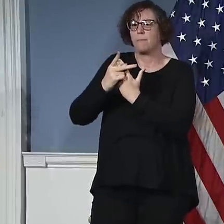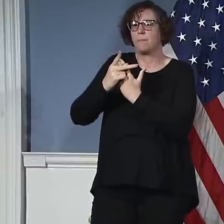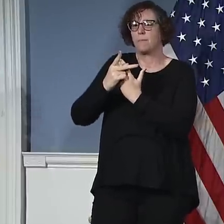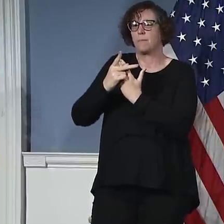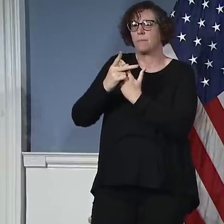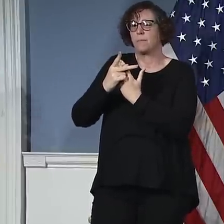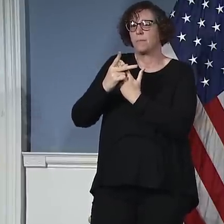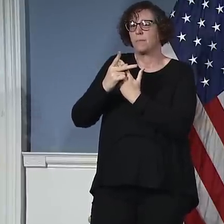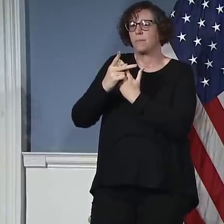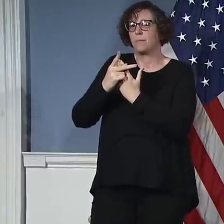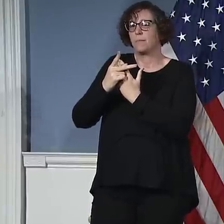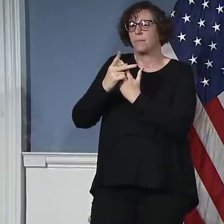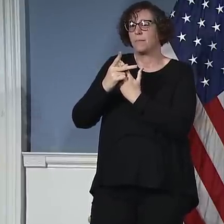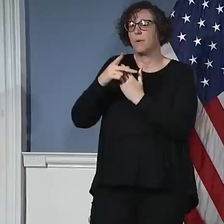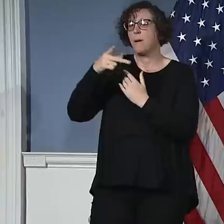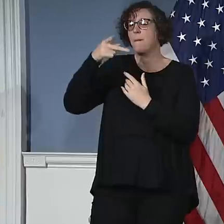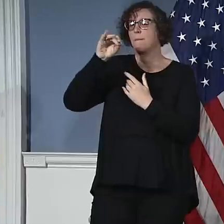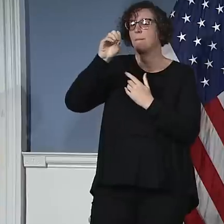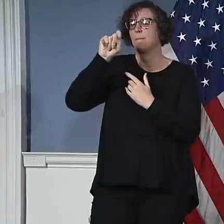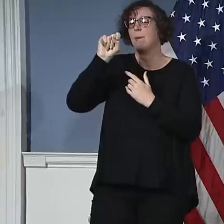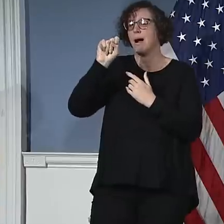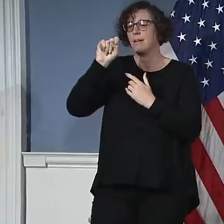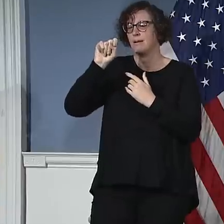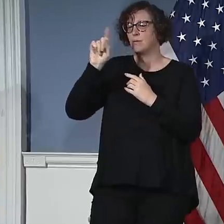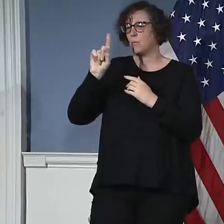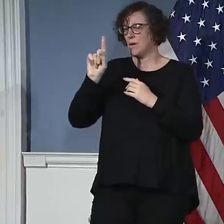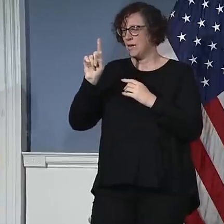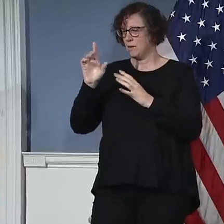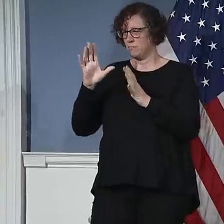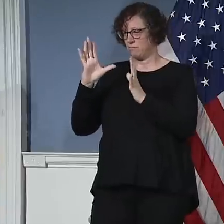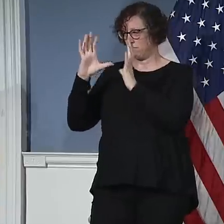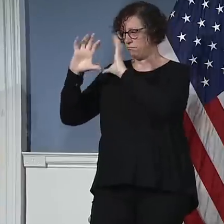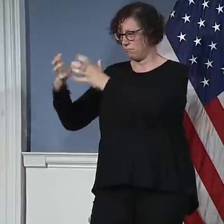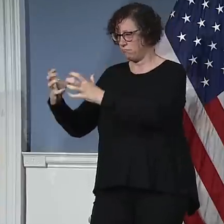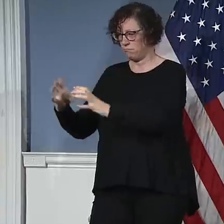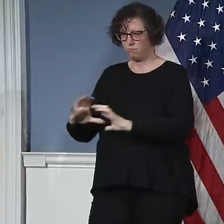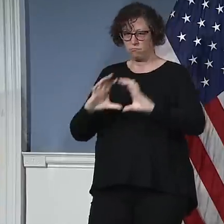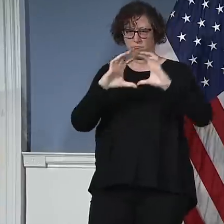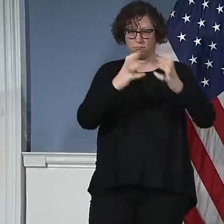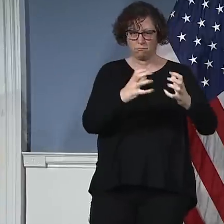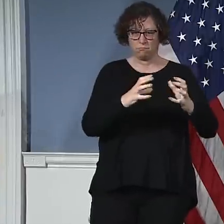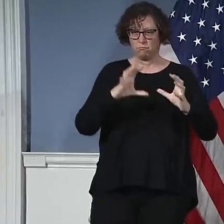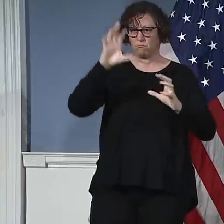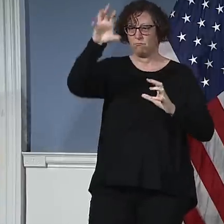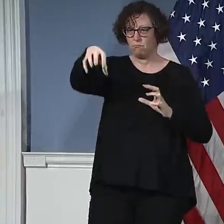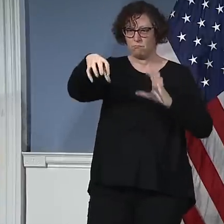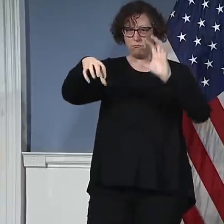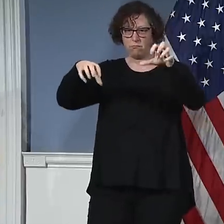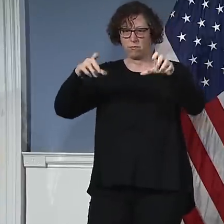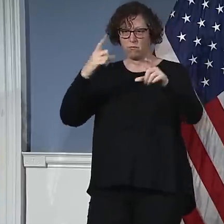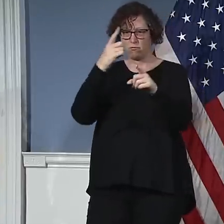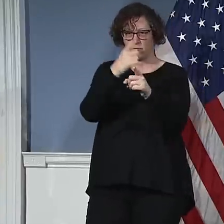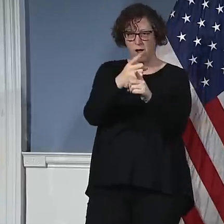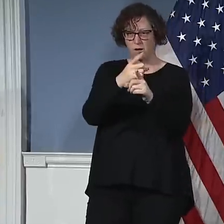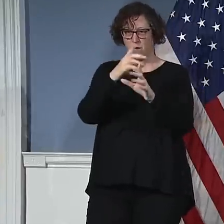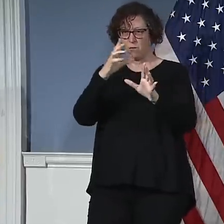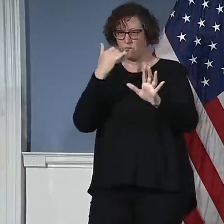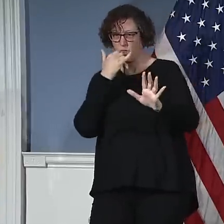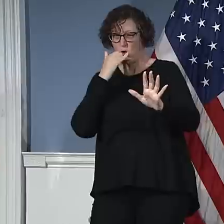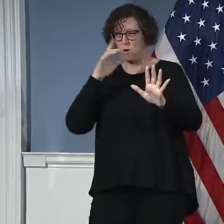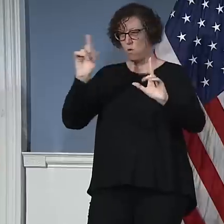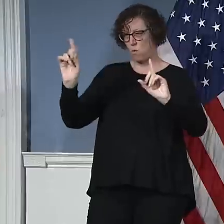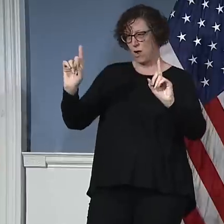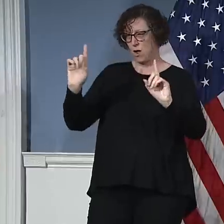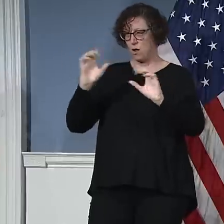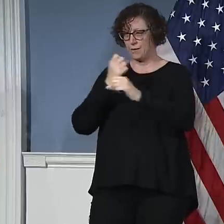can account for in terms of enforcement, but the ground rule was we had to be able to enforce it or else it was going to be counterproductive.